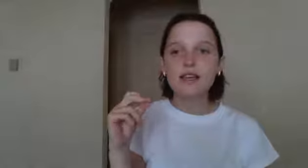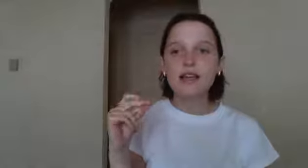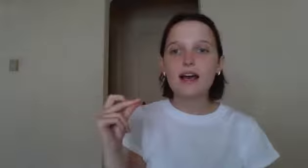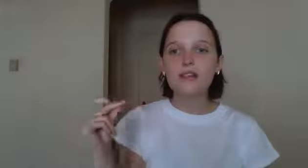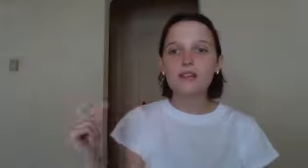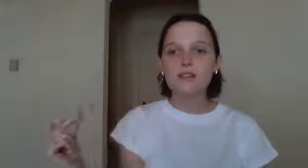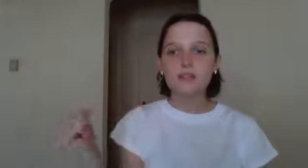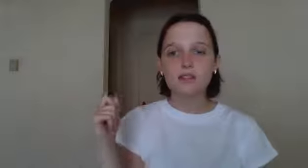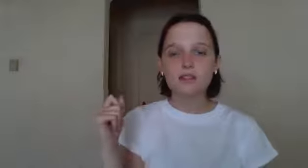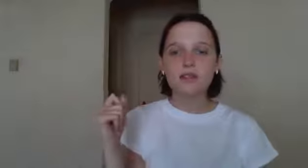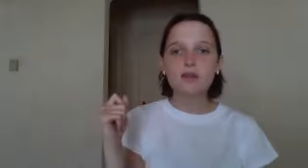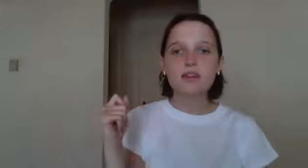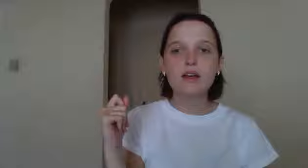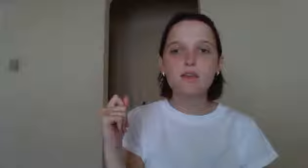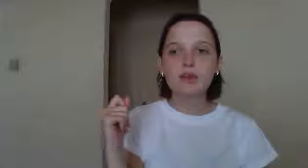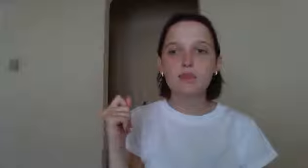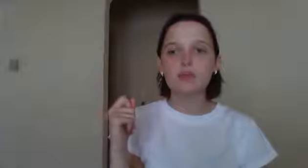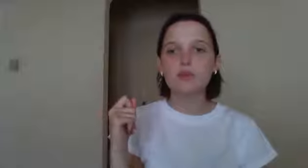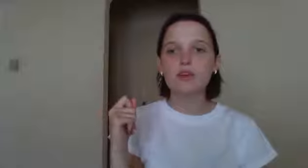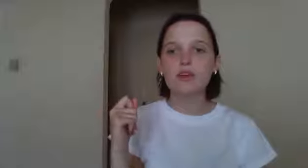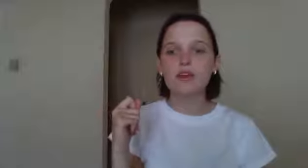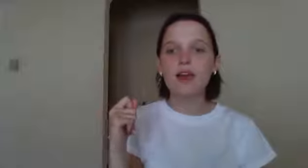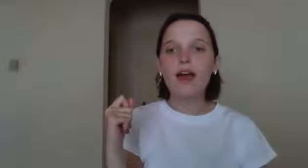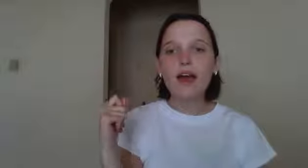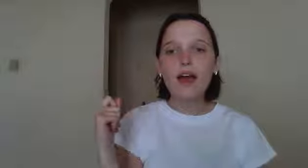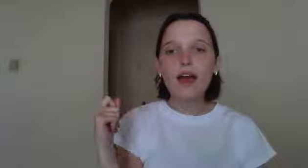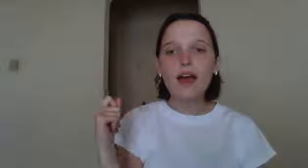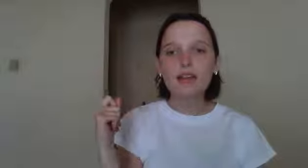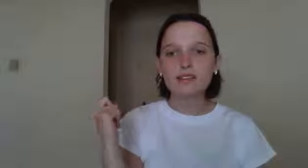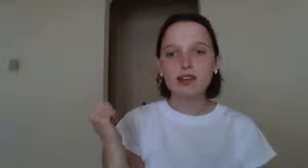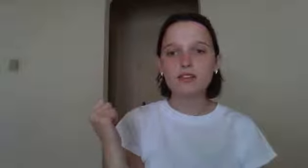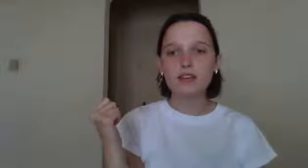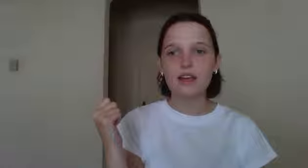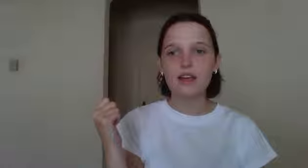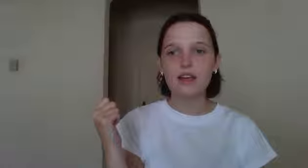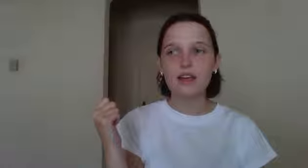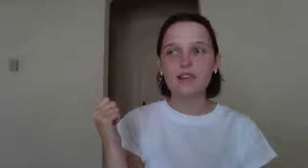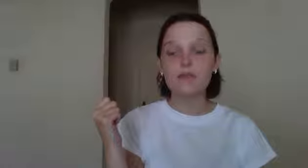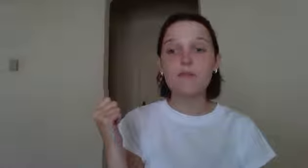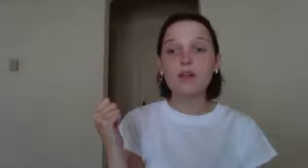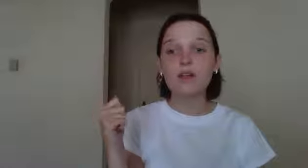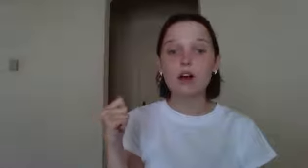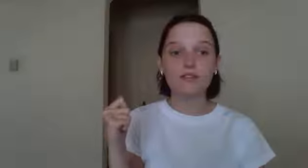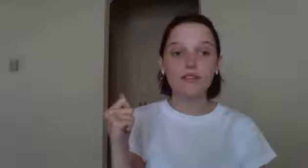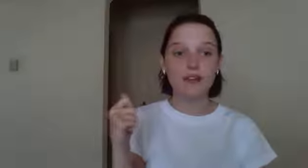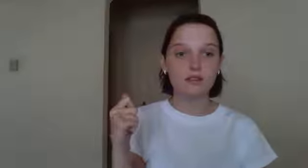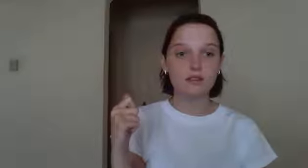Say yes. Give me a thumbs up if you hear the eh sound in the middle of yes.